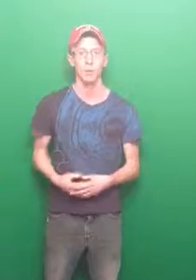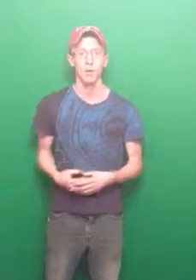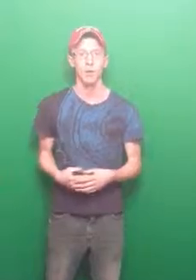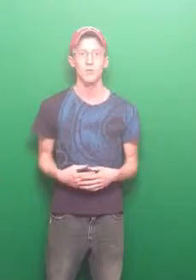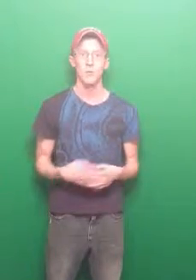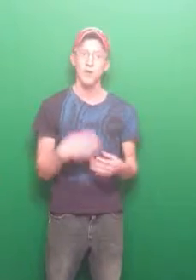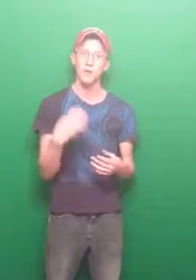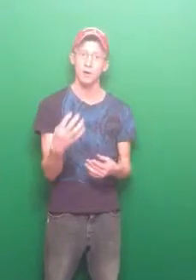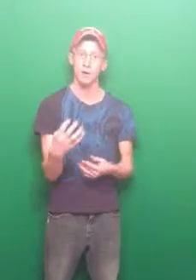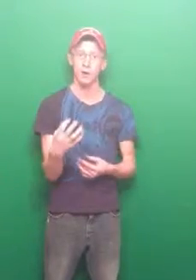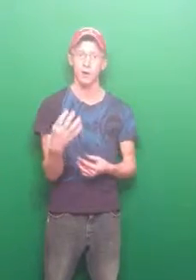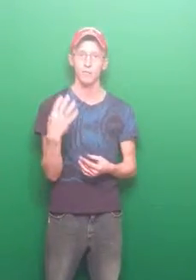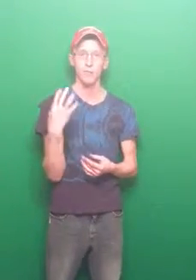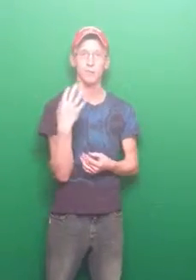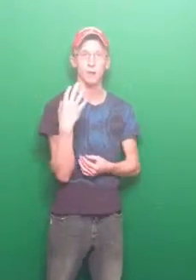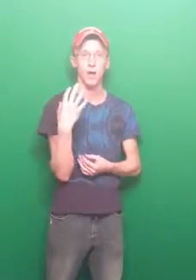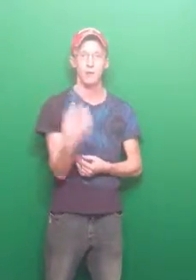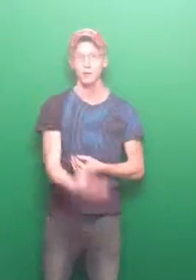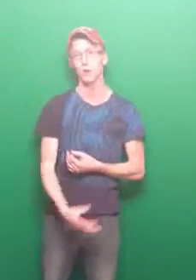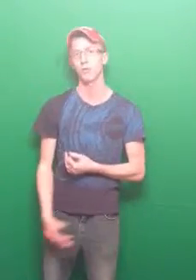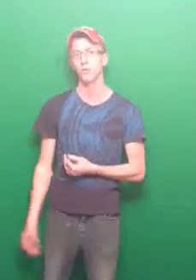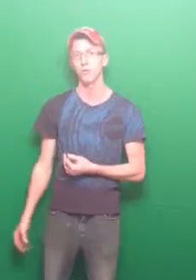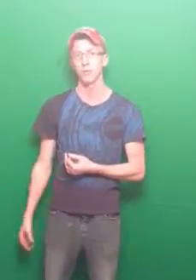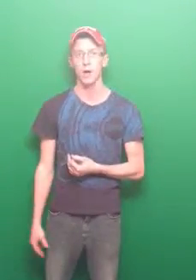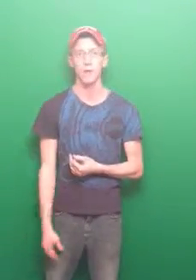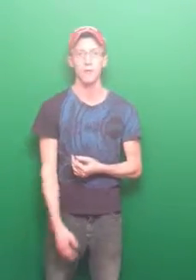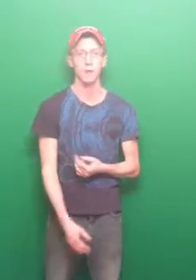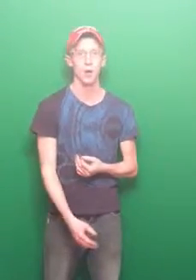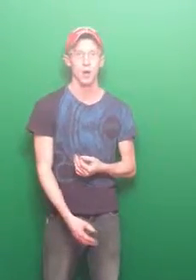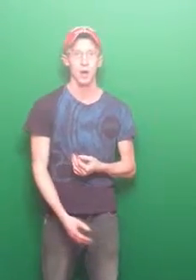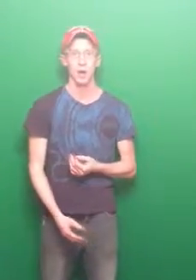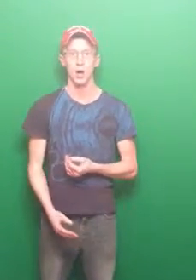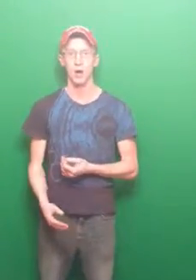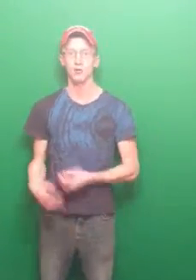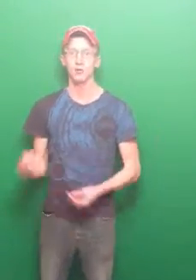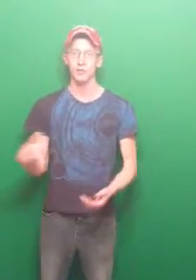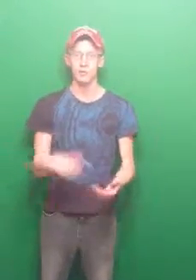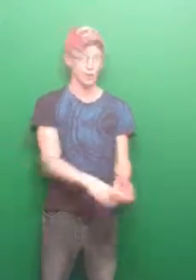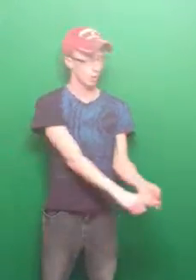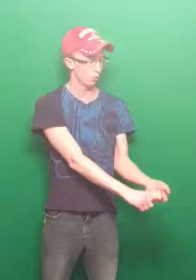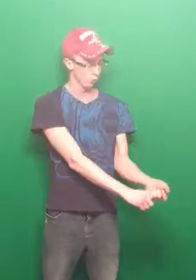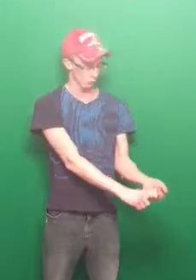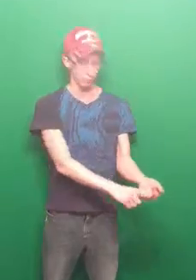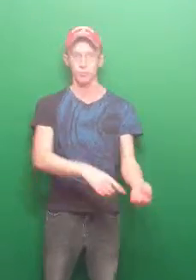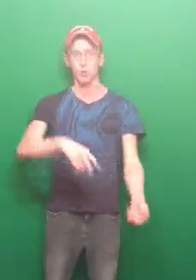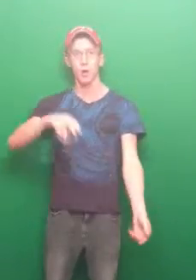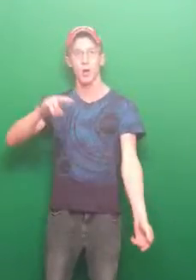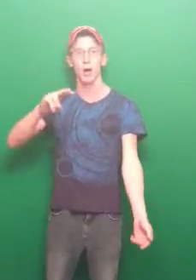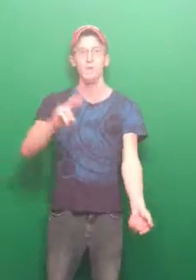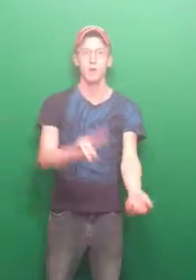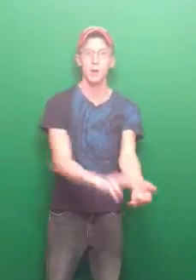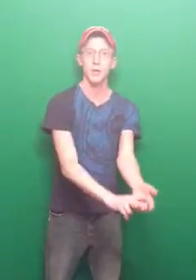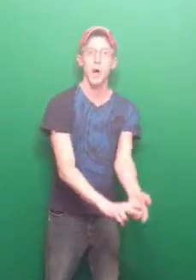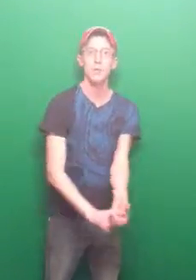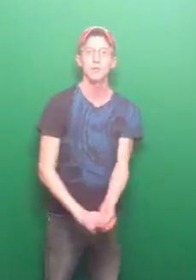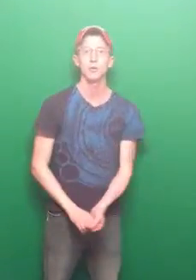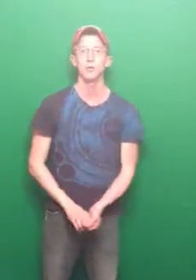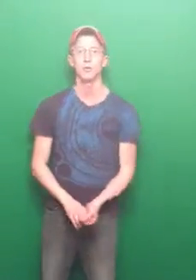you may have heard of people having breakthroughs in life, achieving goals, overcoming obstacles,